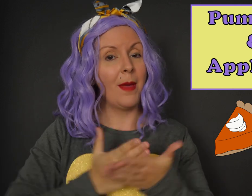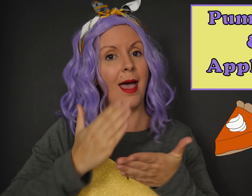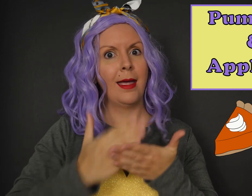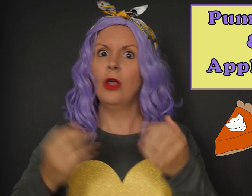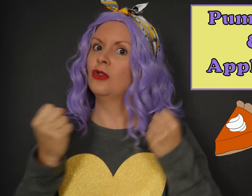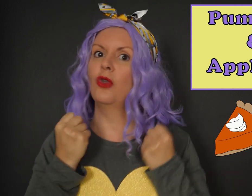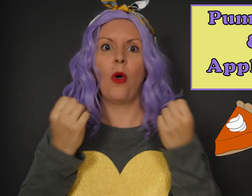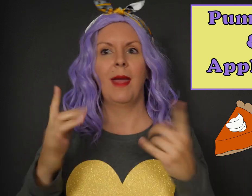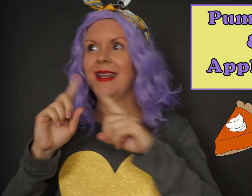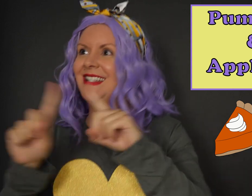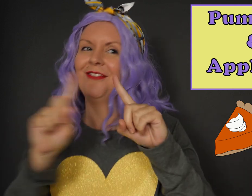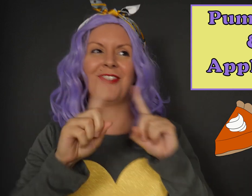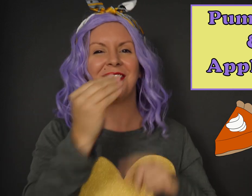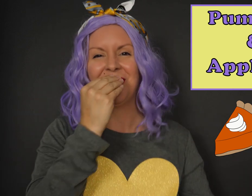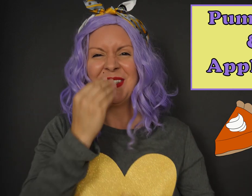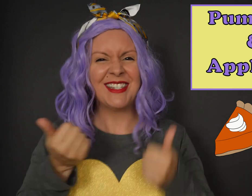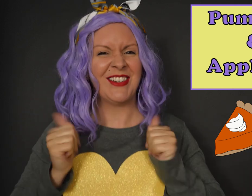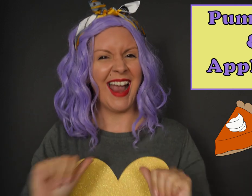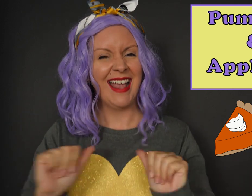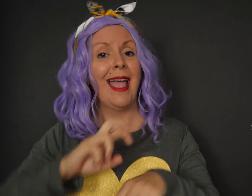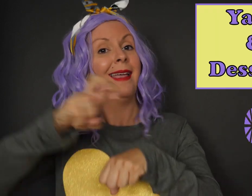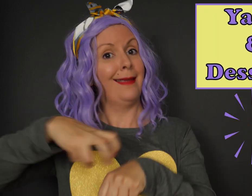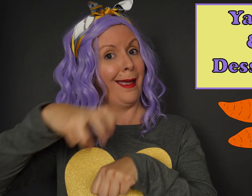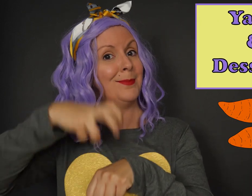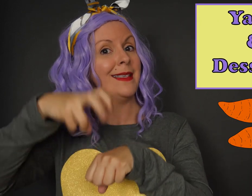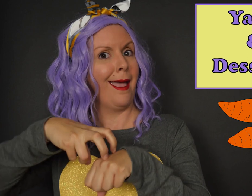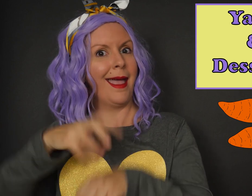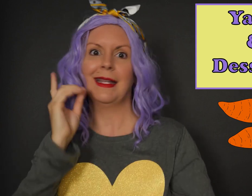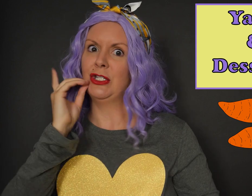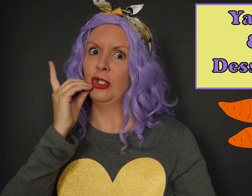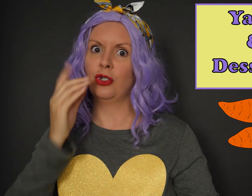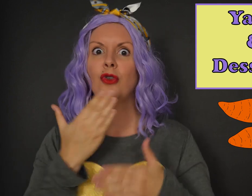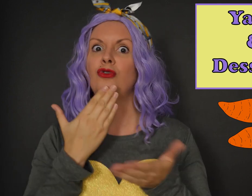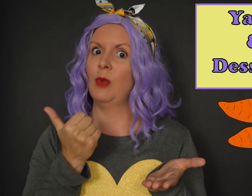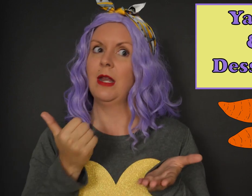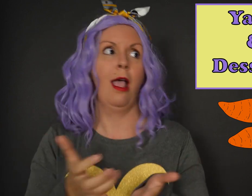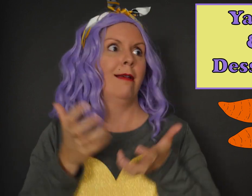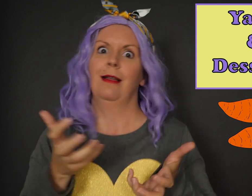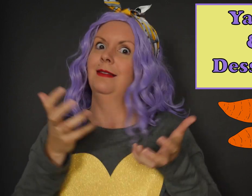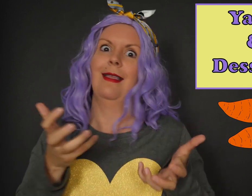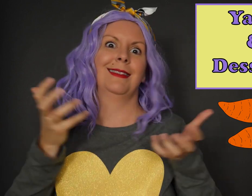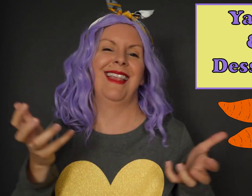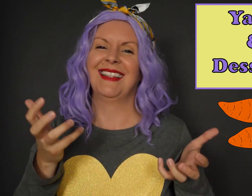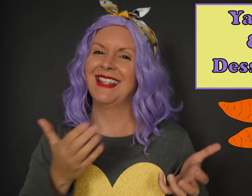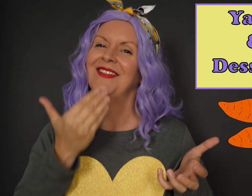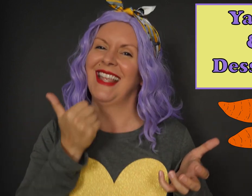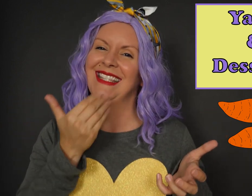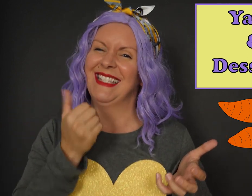pie. So many different foods to try. Yams and desserts are sweet. Lots and lots and lots of tasty